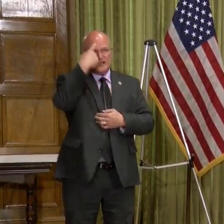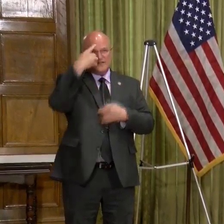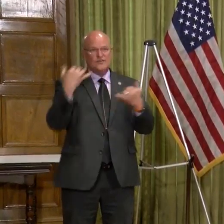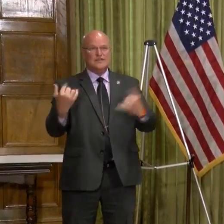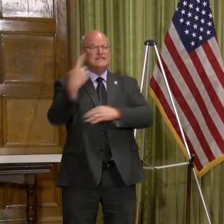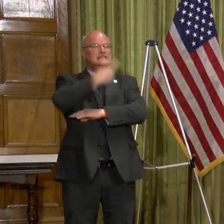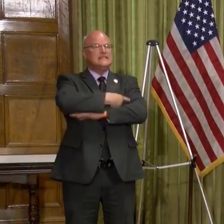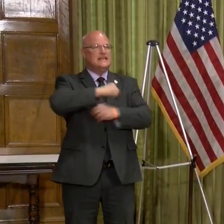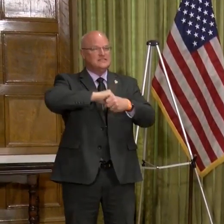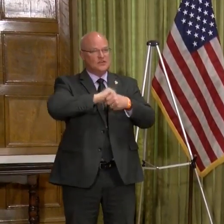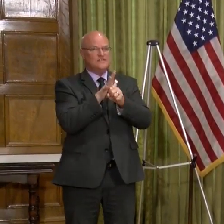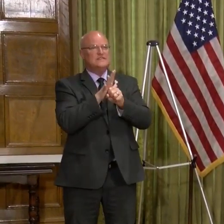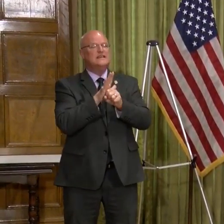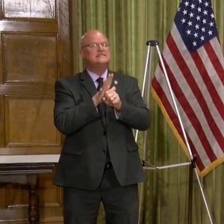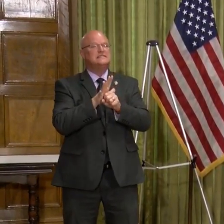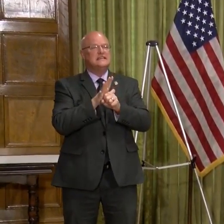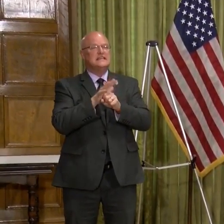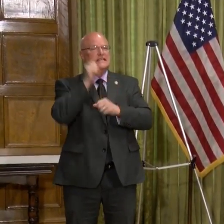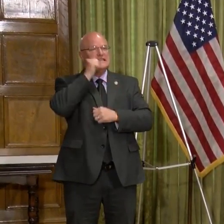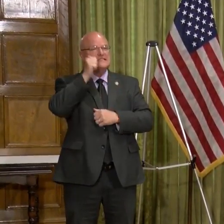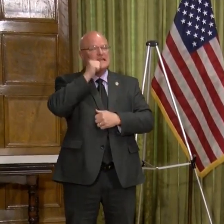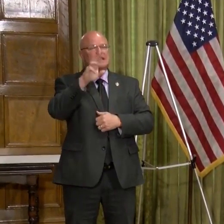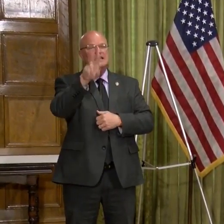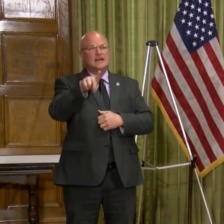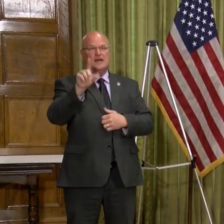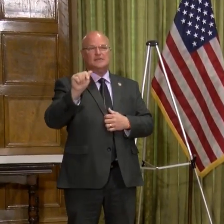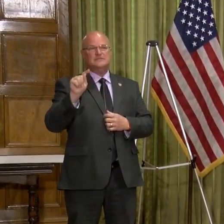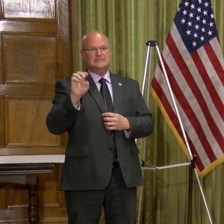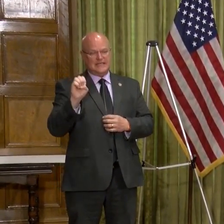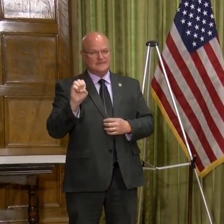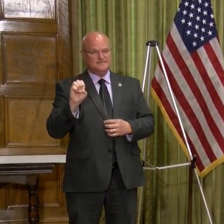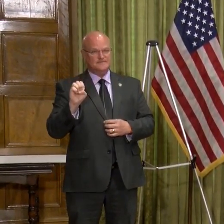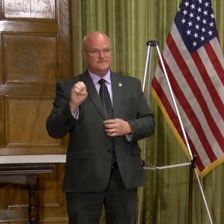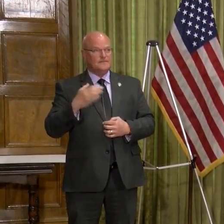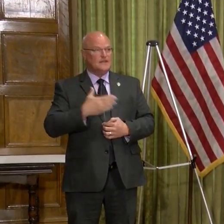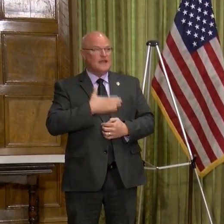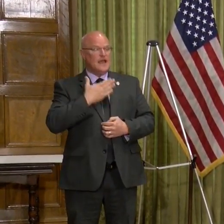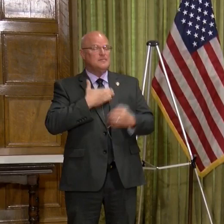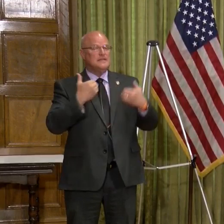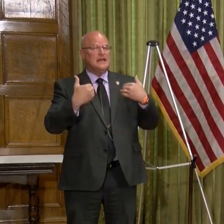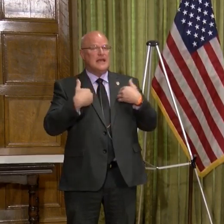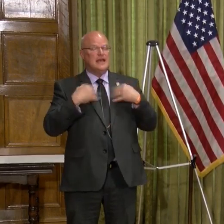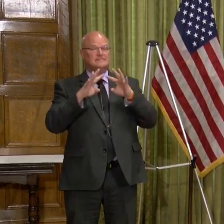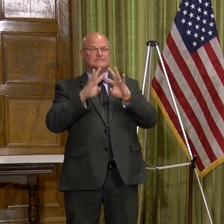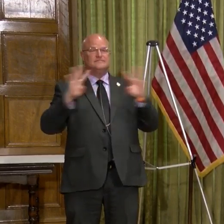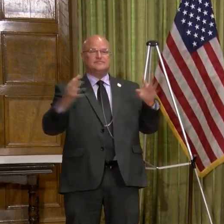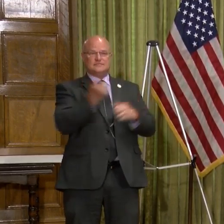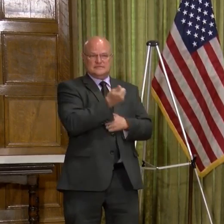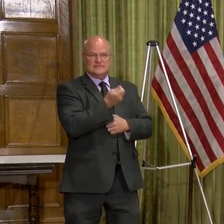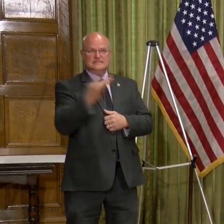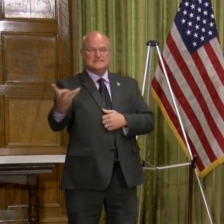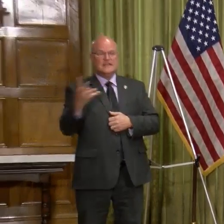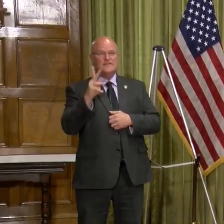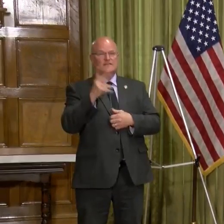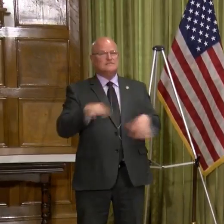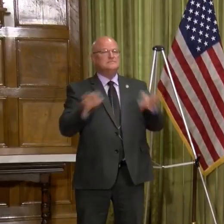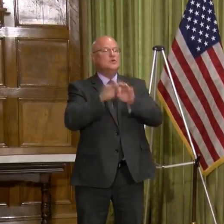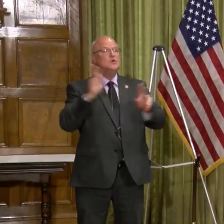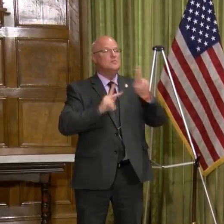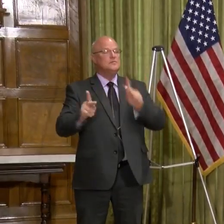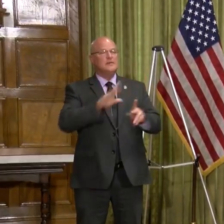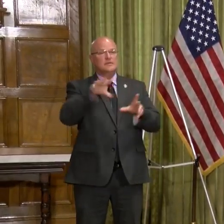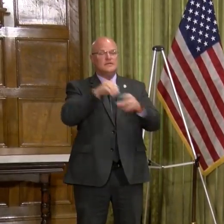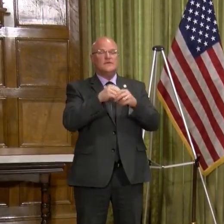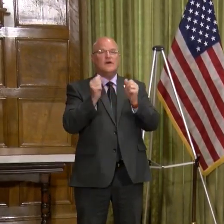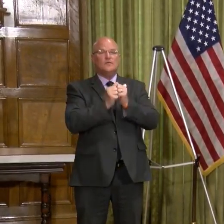today's COVID-19 Daily Update. I'm delighted to be joined by a number of key people that have been